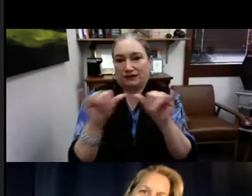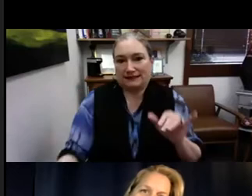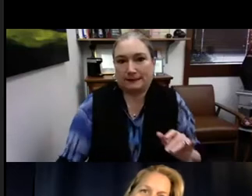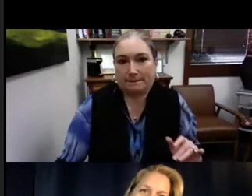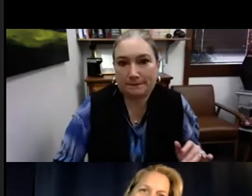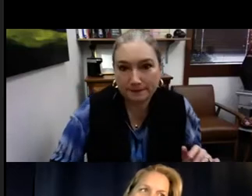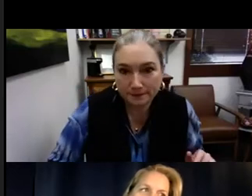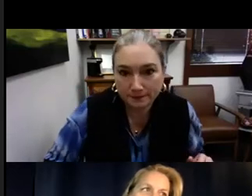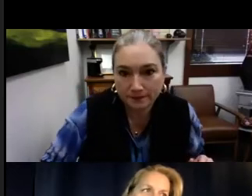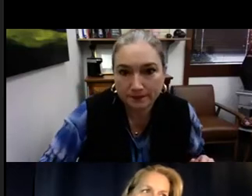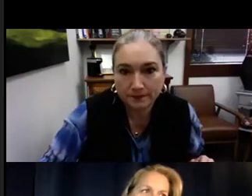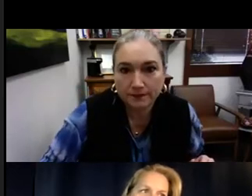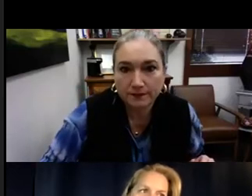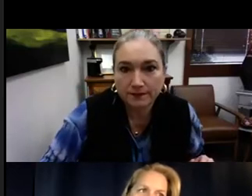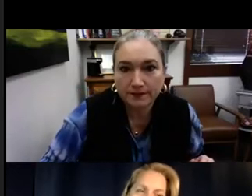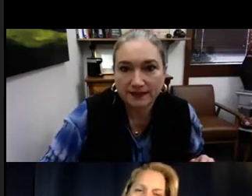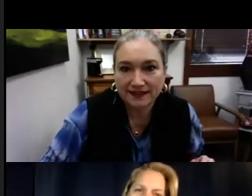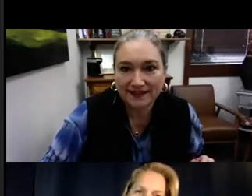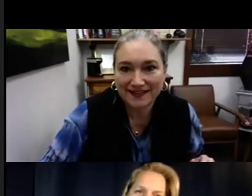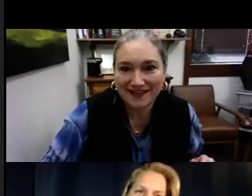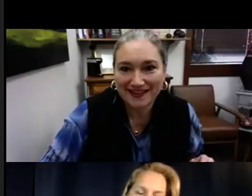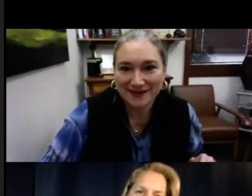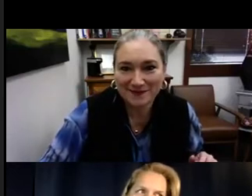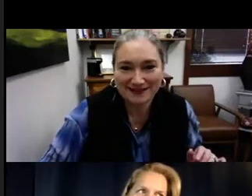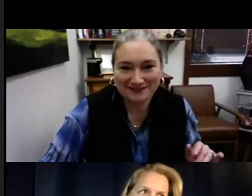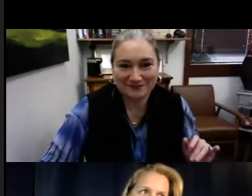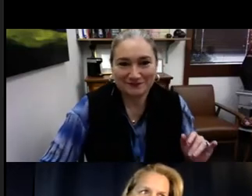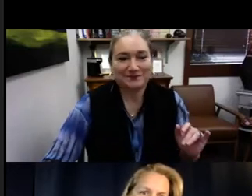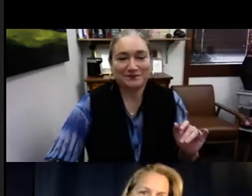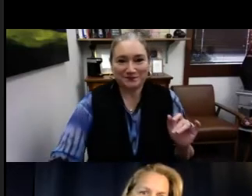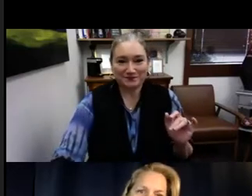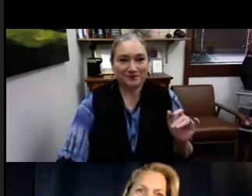able to defend that, but focusing on the first one here, medical and the educational model.